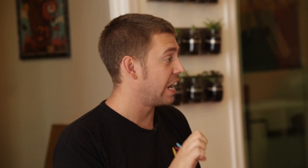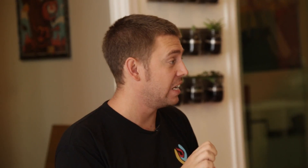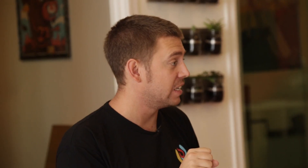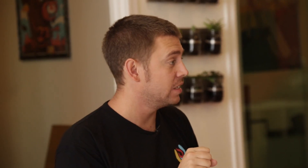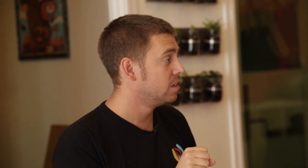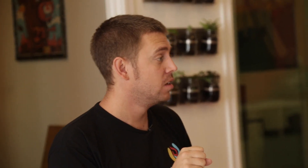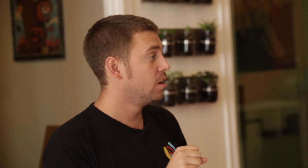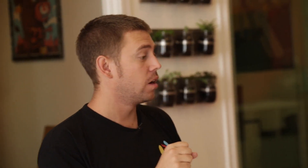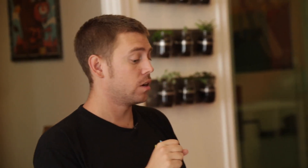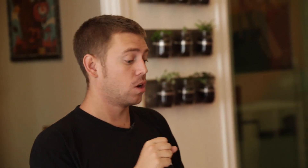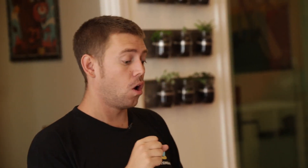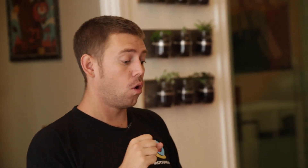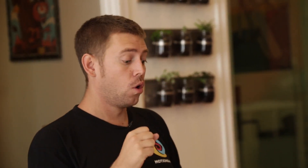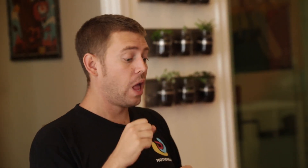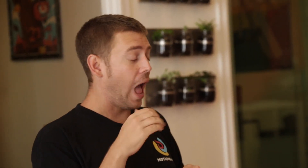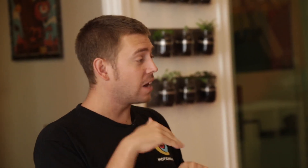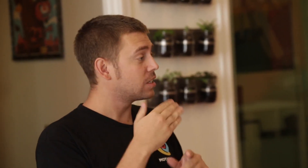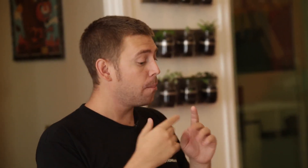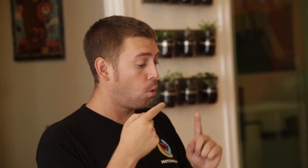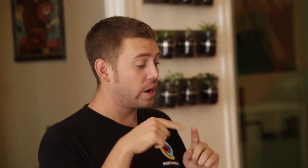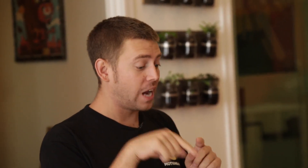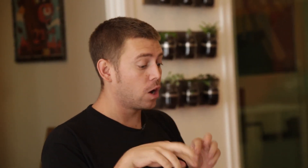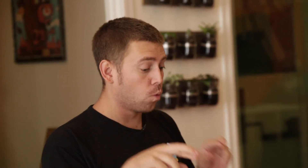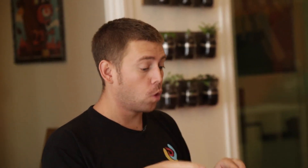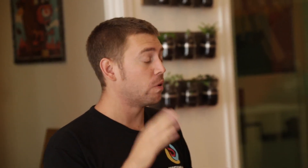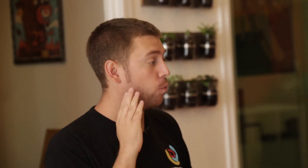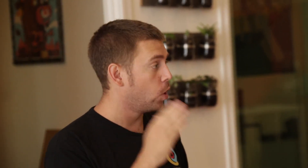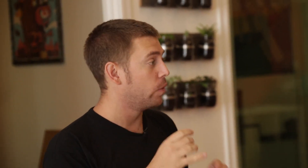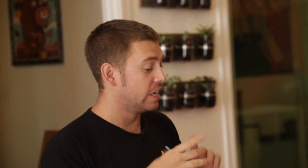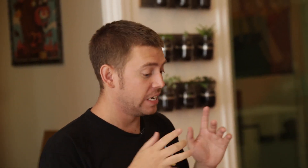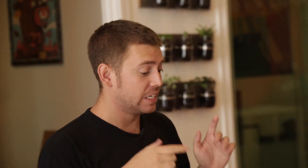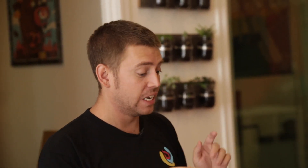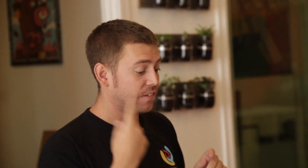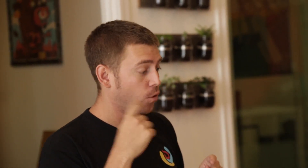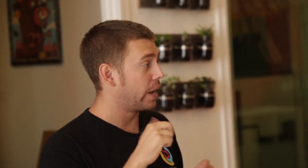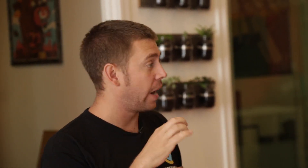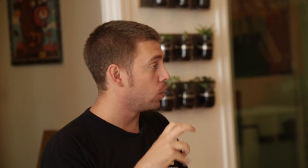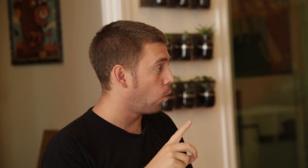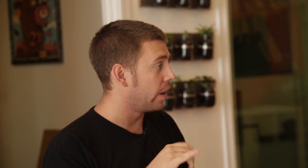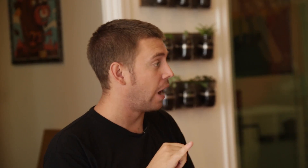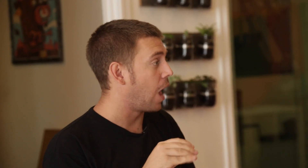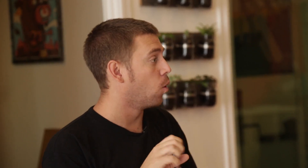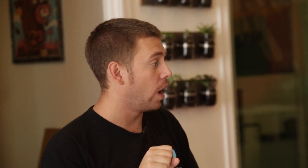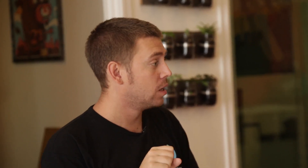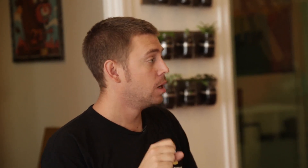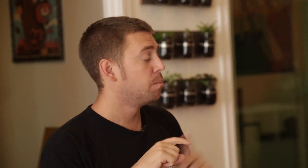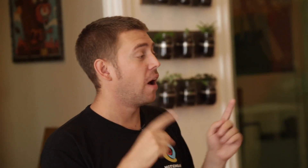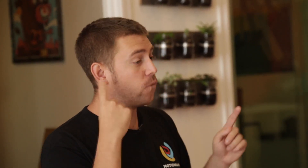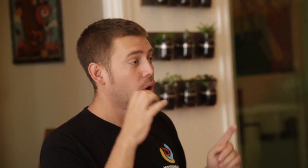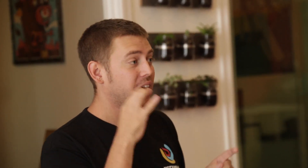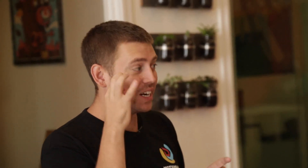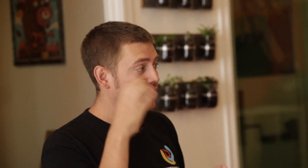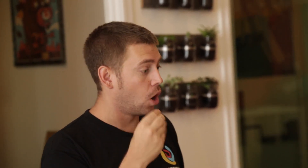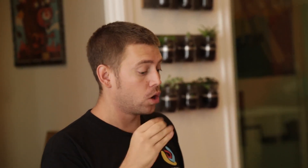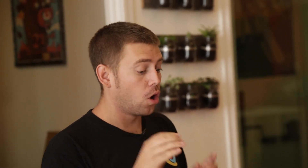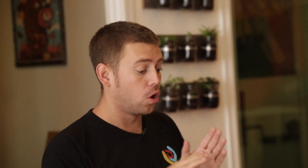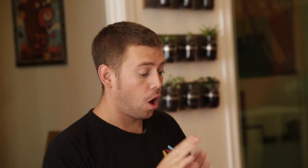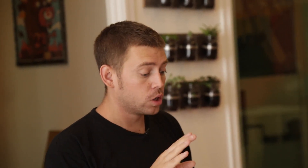the cases. Mm-hmm. So, at some point down the world, we will release this for Android and iOS. But for Indiegogo alone,